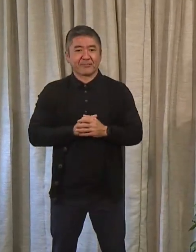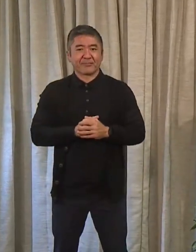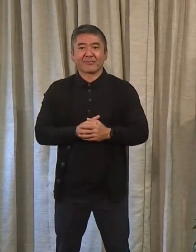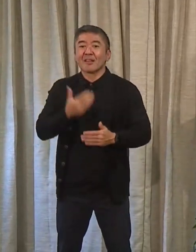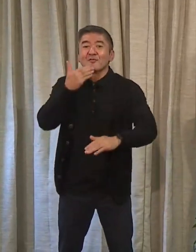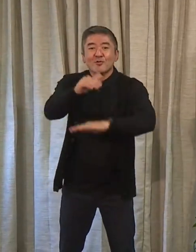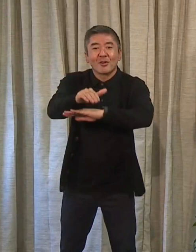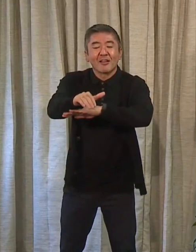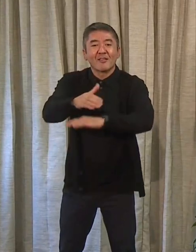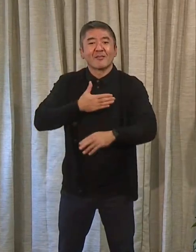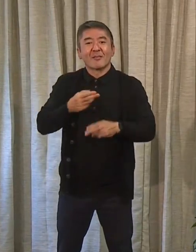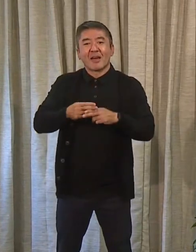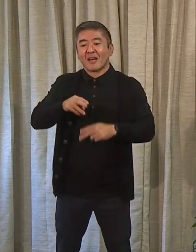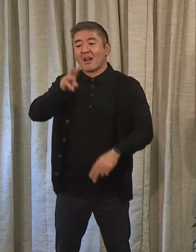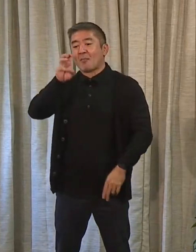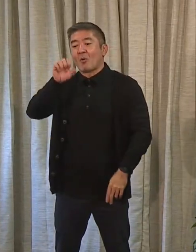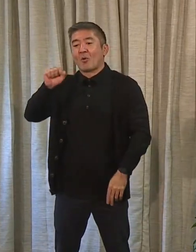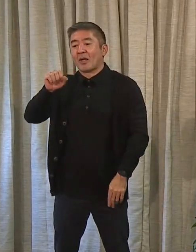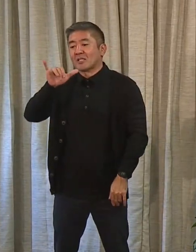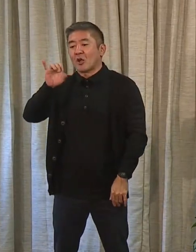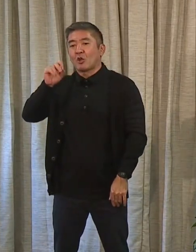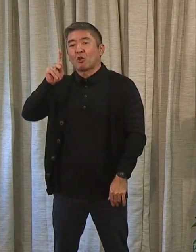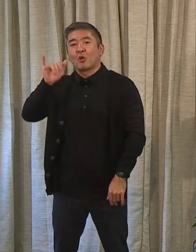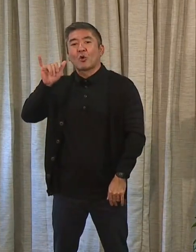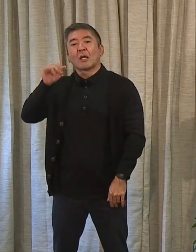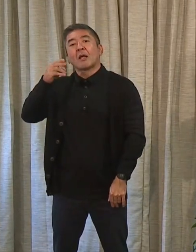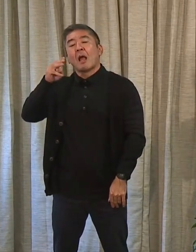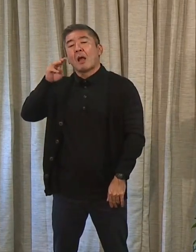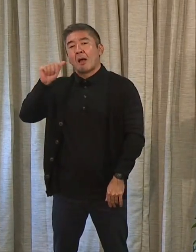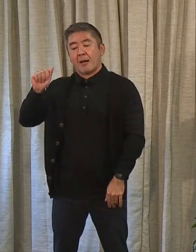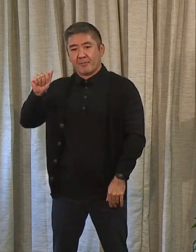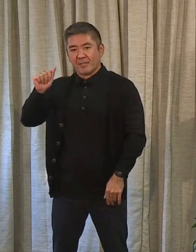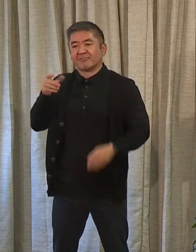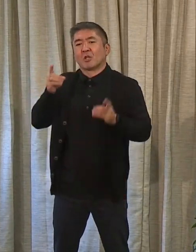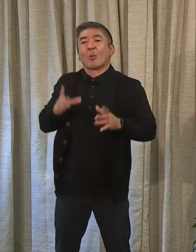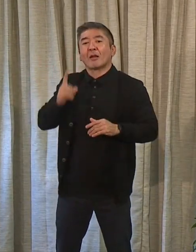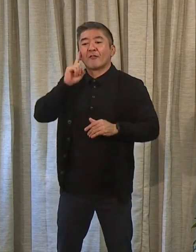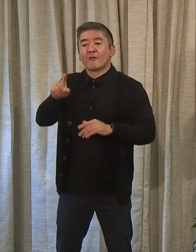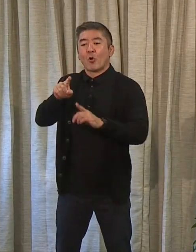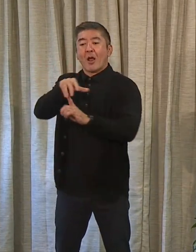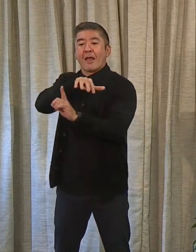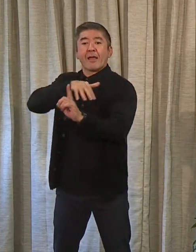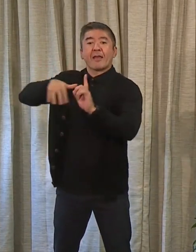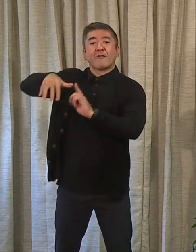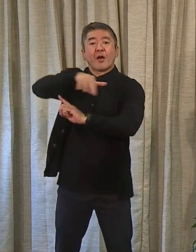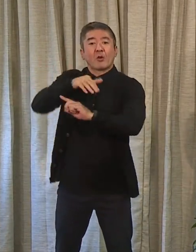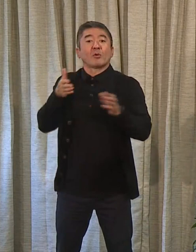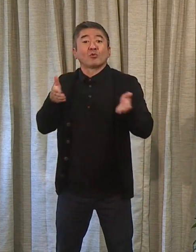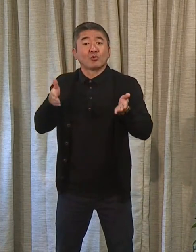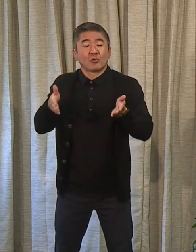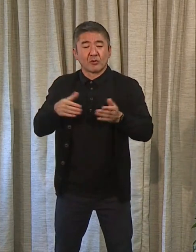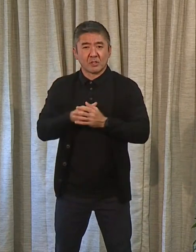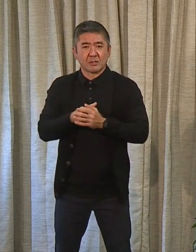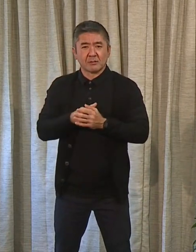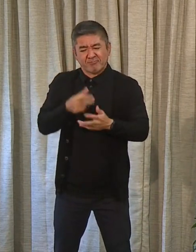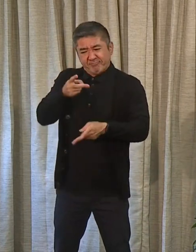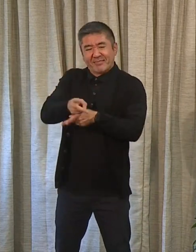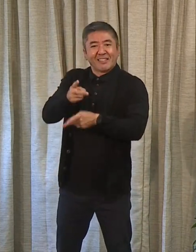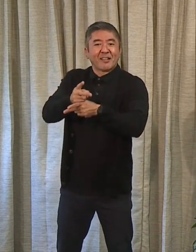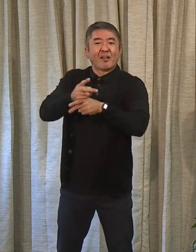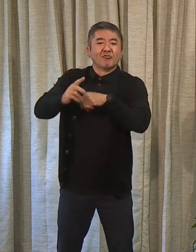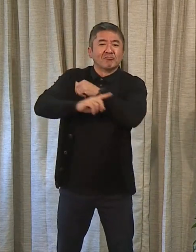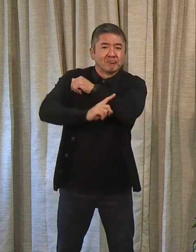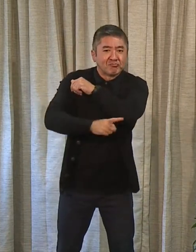Hi. Good afternoon. I'm Wes Yokoyama. I'm the director of the Department of Environmental Services. We take care of waste,